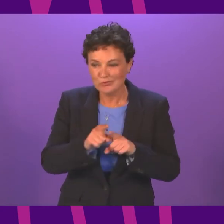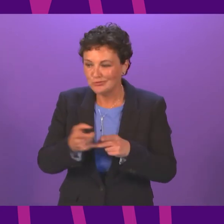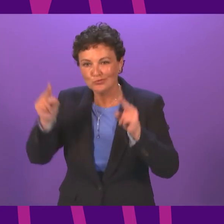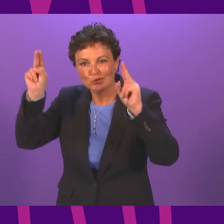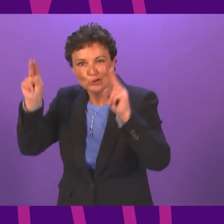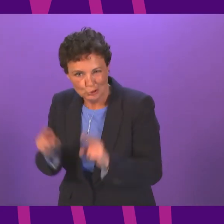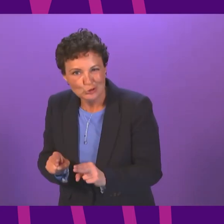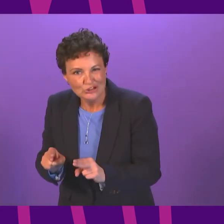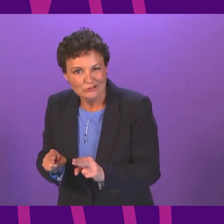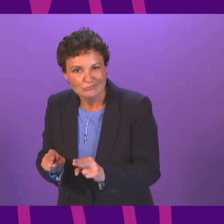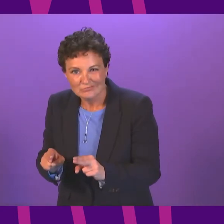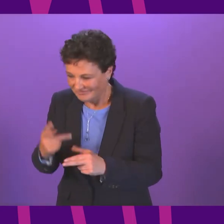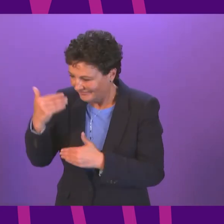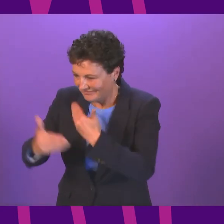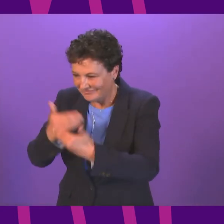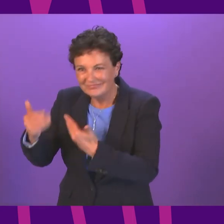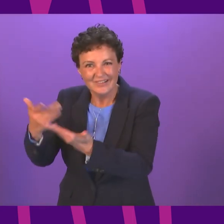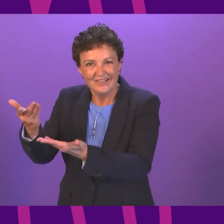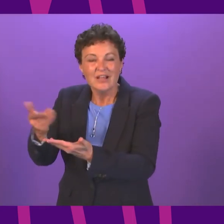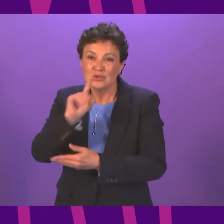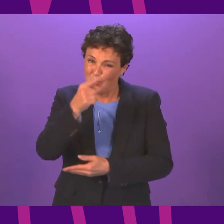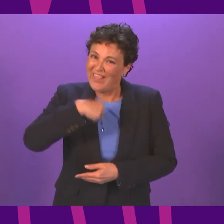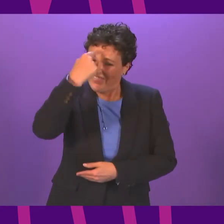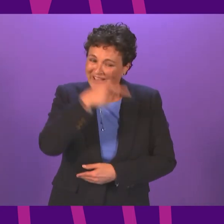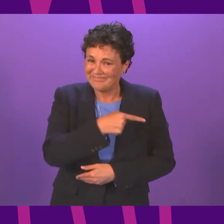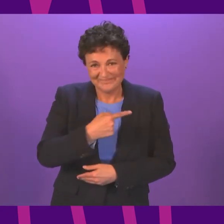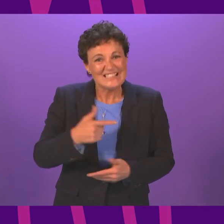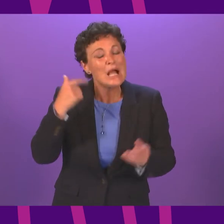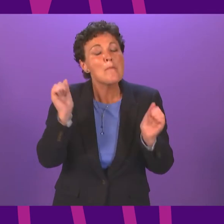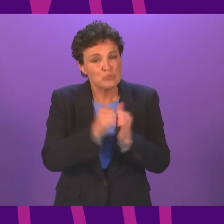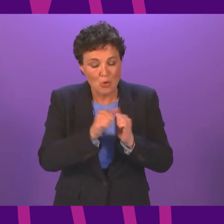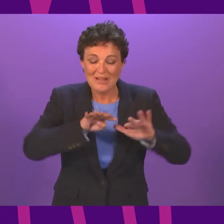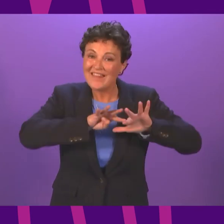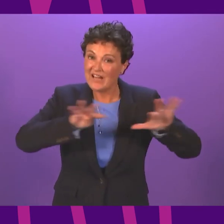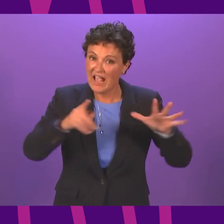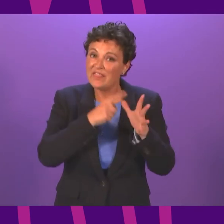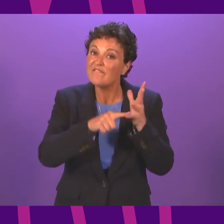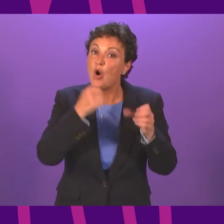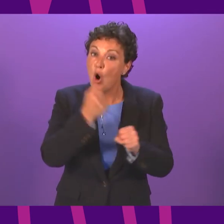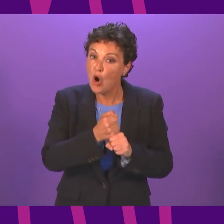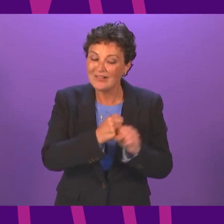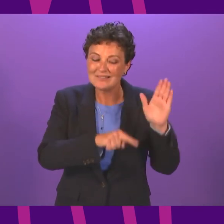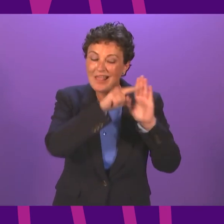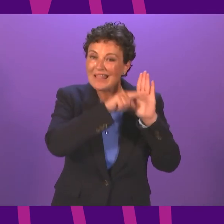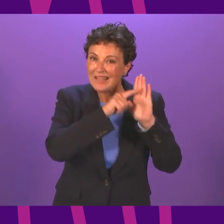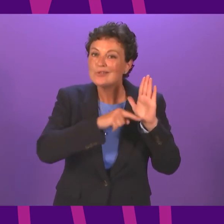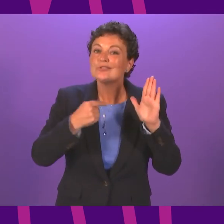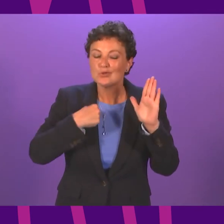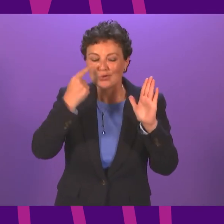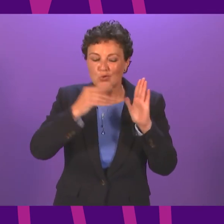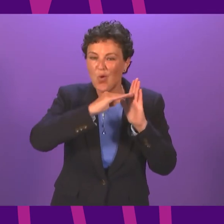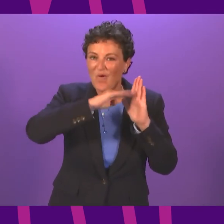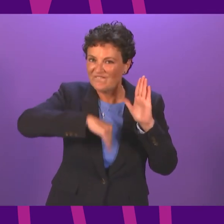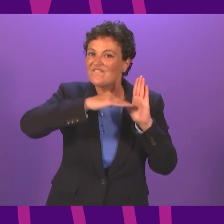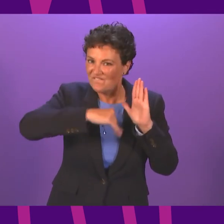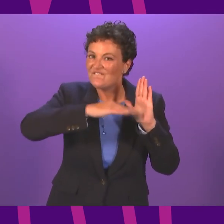proportionate to lift the major remaining legal restrictions on the 9th of August. We will consider and make a final assessment nearer the time